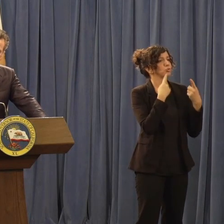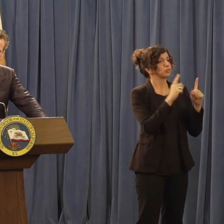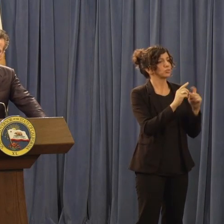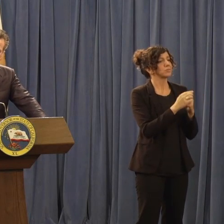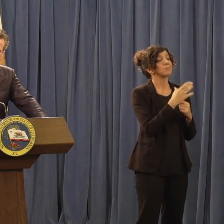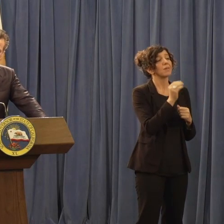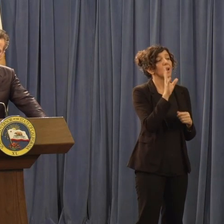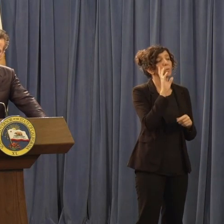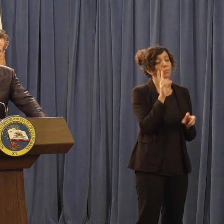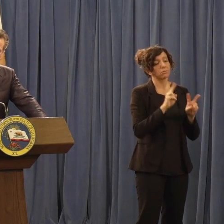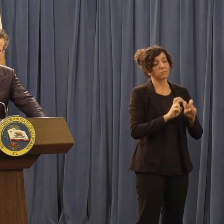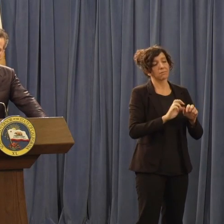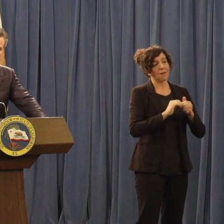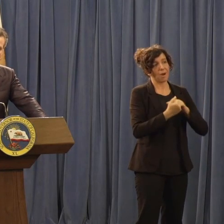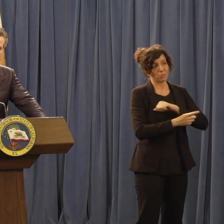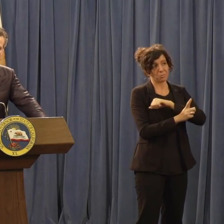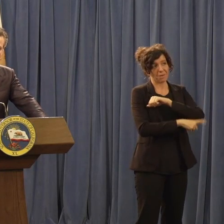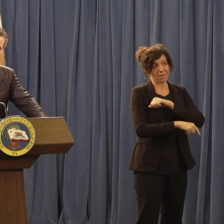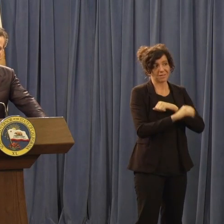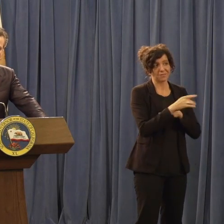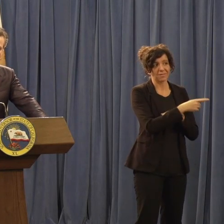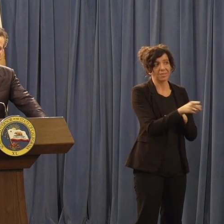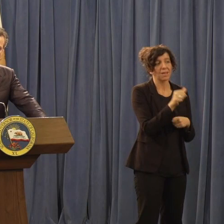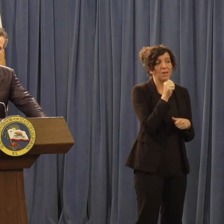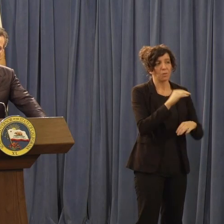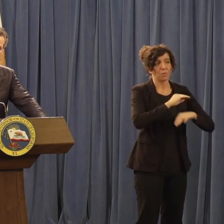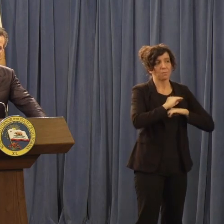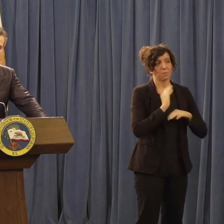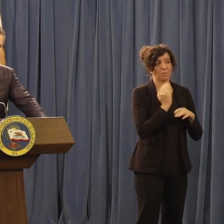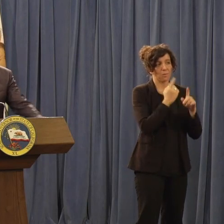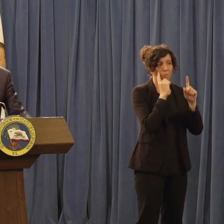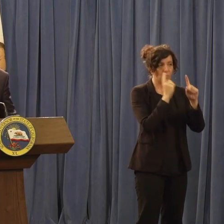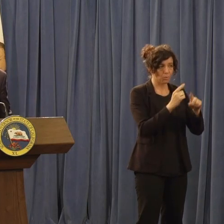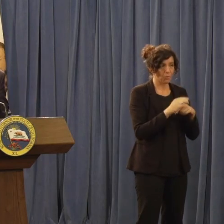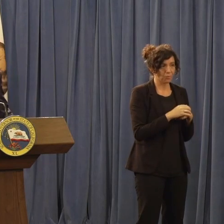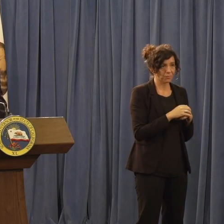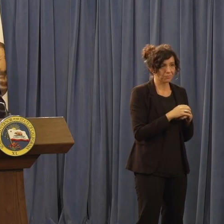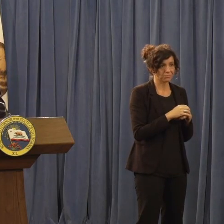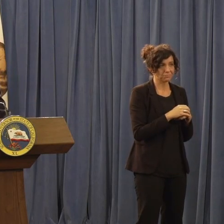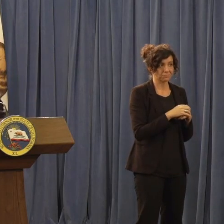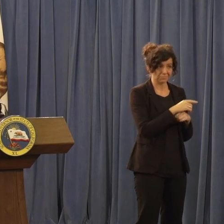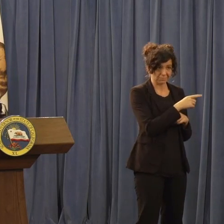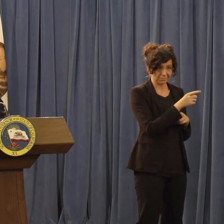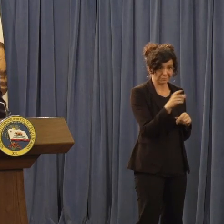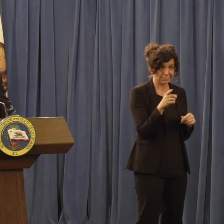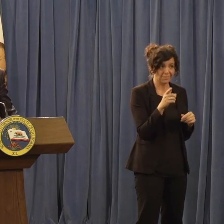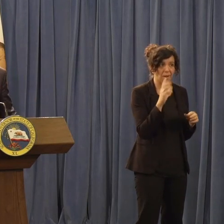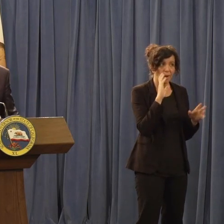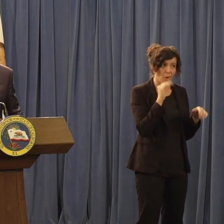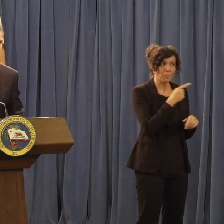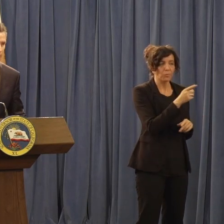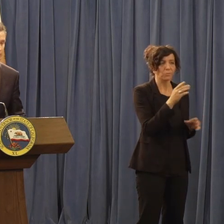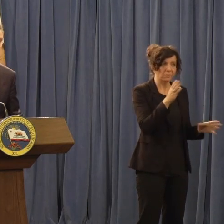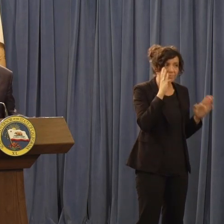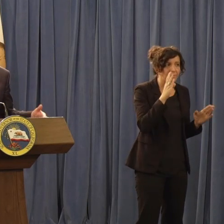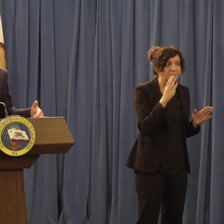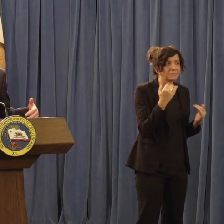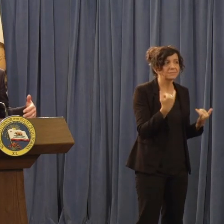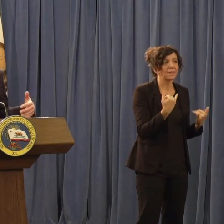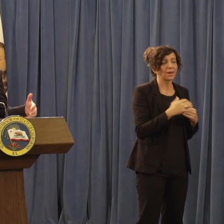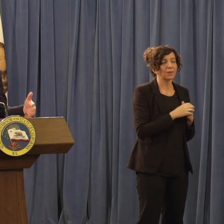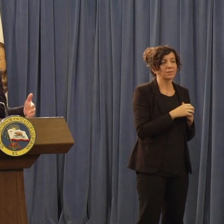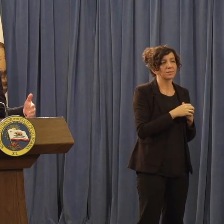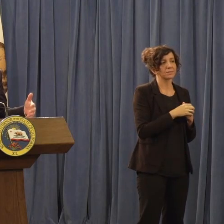assess penalties if they don't achieve those targets. If that didn't wake up members of this system, I don't know what will. Now,